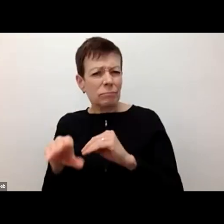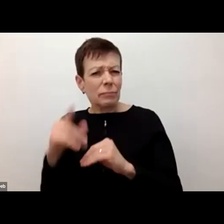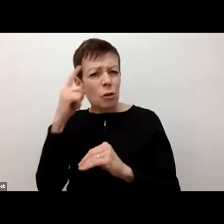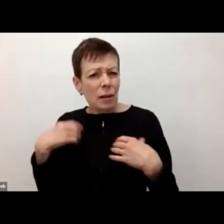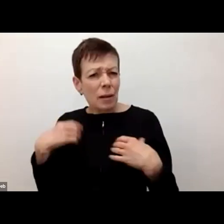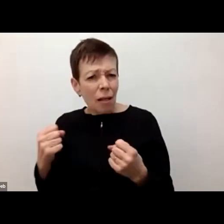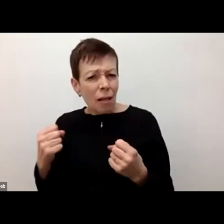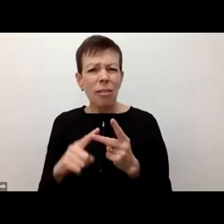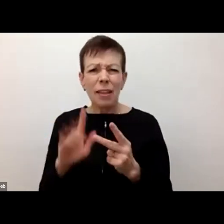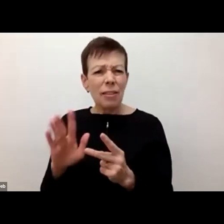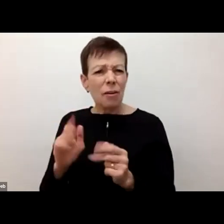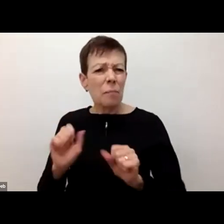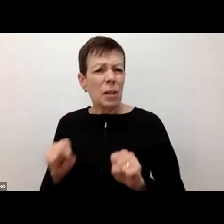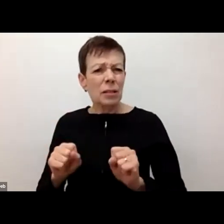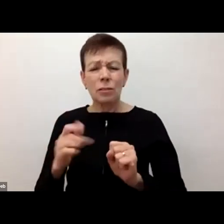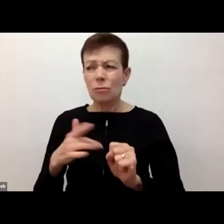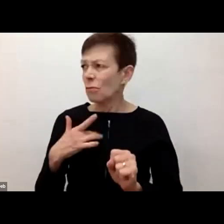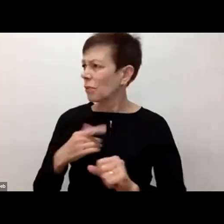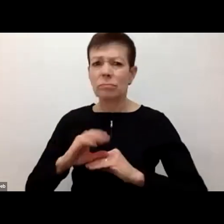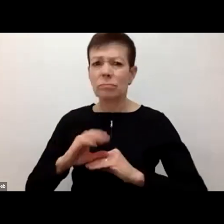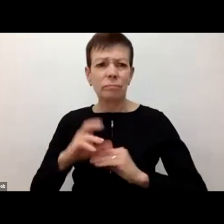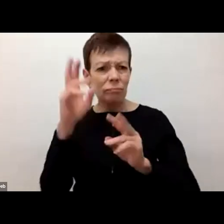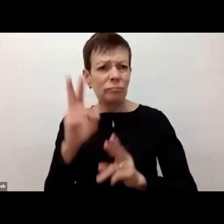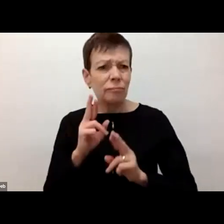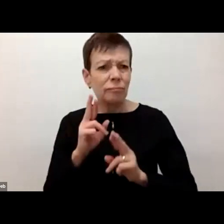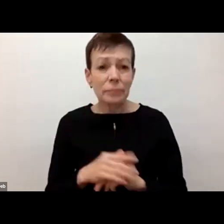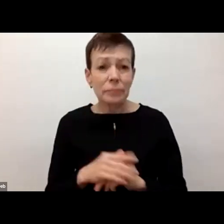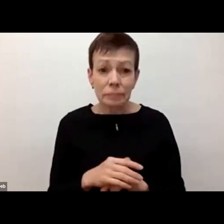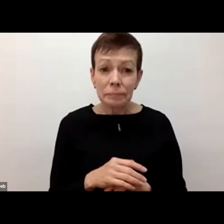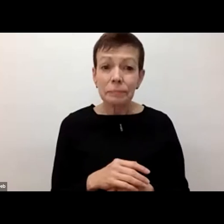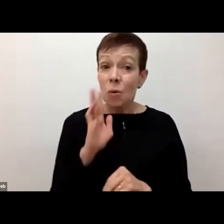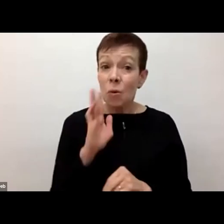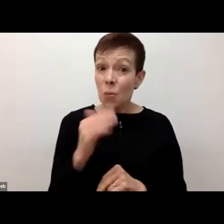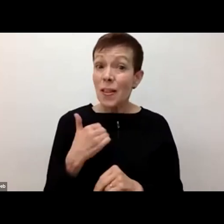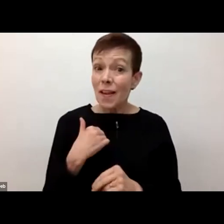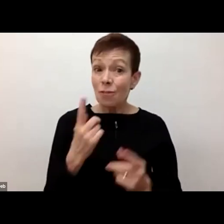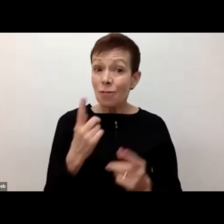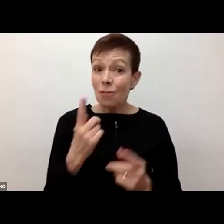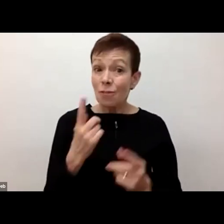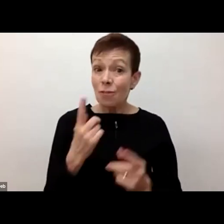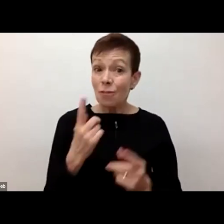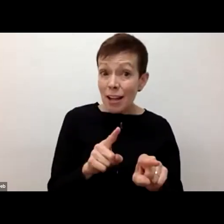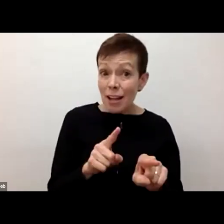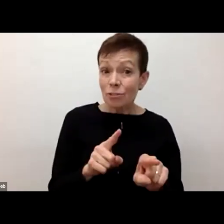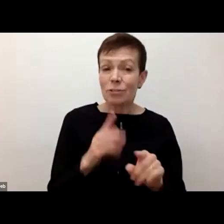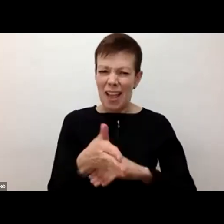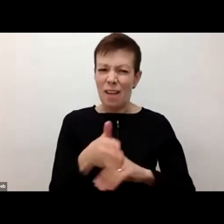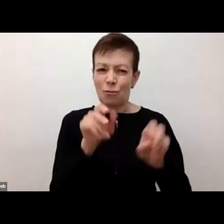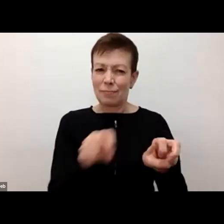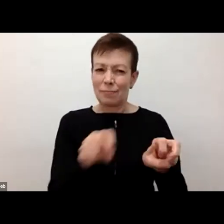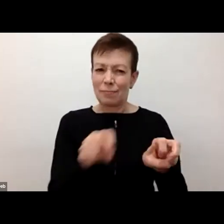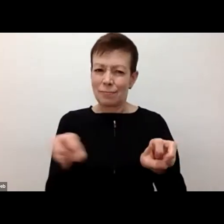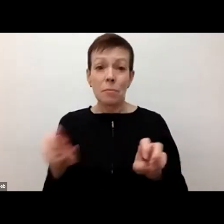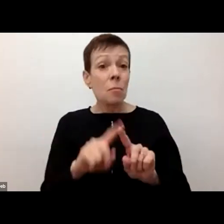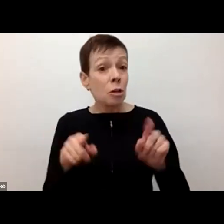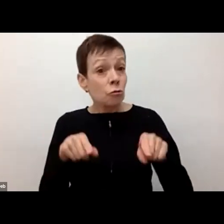will be a dedicated question and answer space after the panel, but we encourage you to add your comments and questions throughout the webinar using the Q